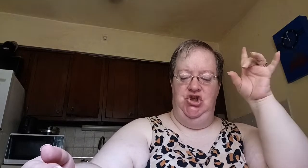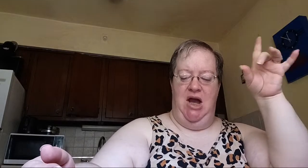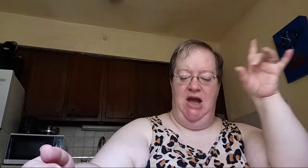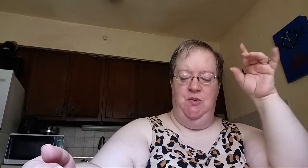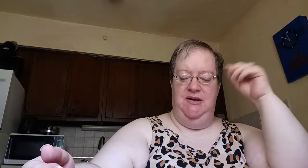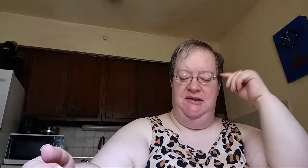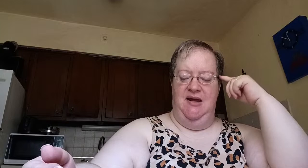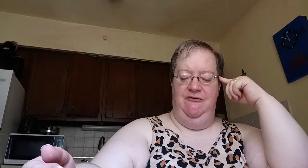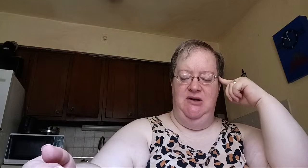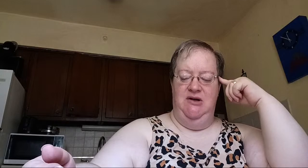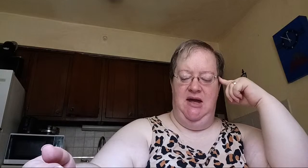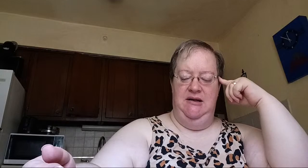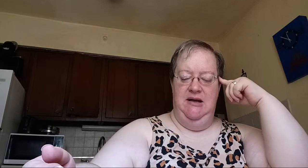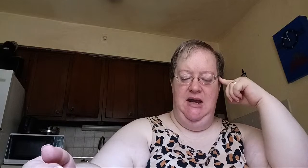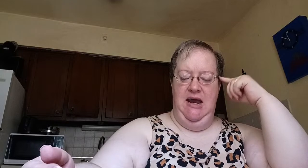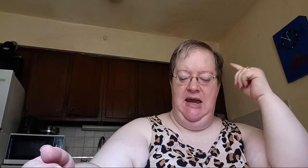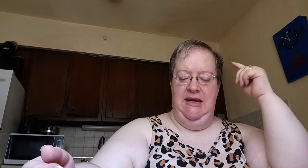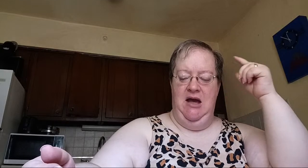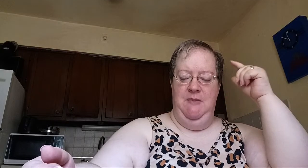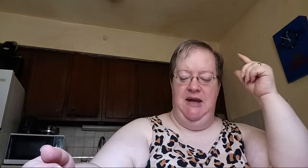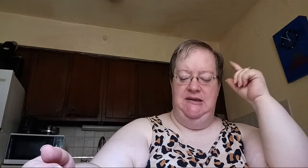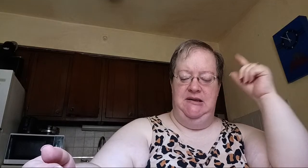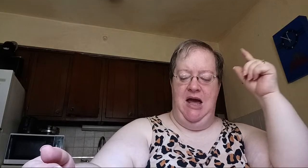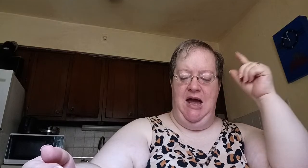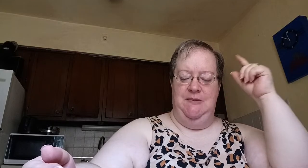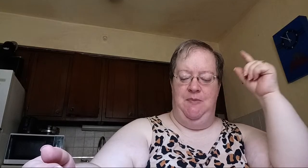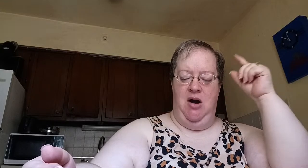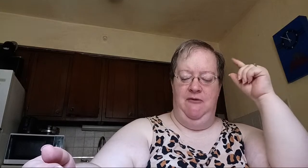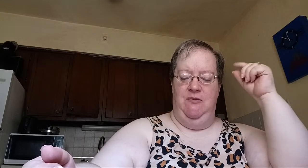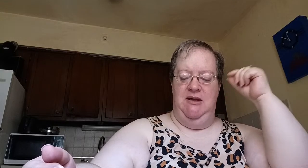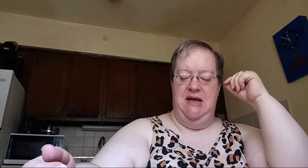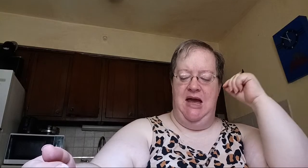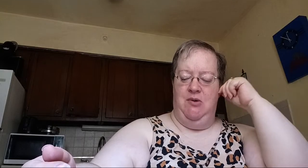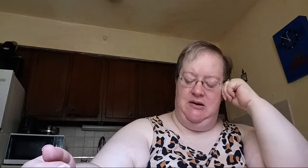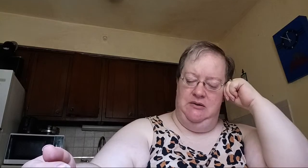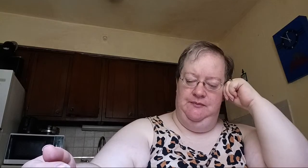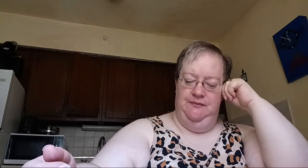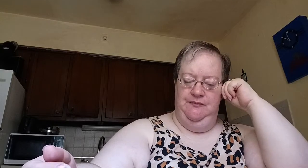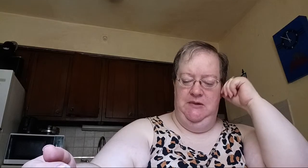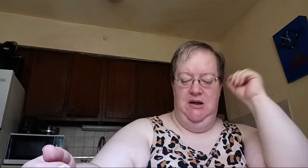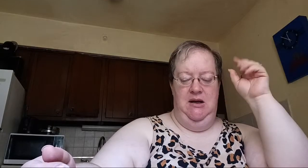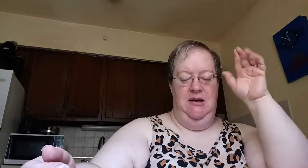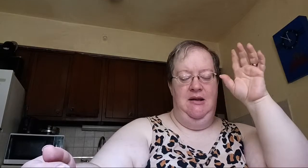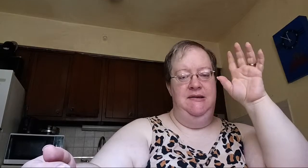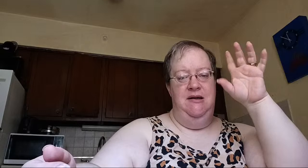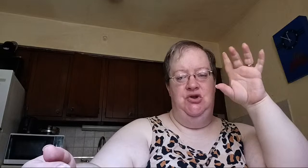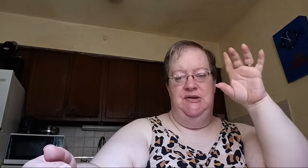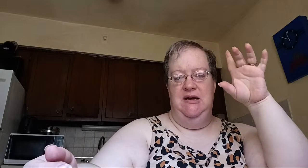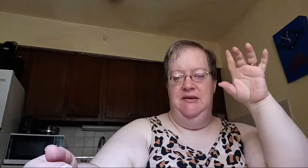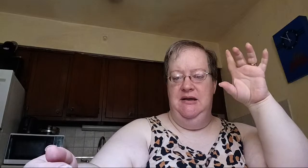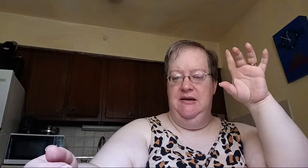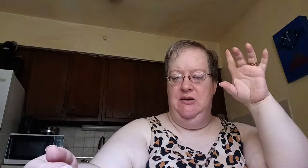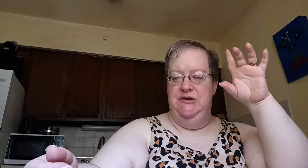Joshua, the son of Nun, a young man, did not depart from the tabernacle. Now, that's an interesting thing there, too.